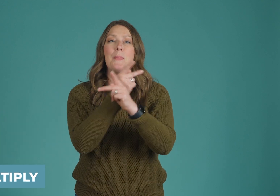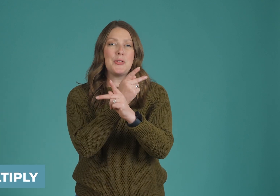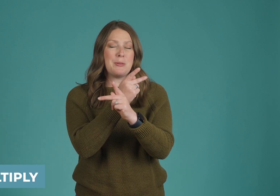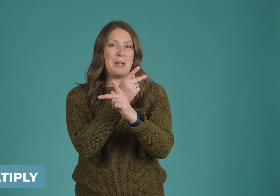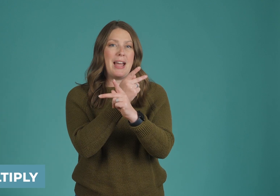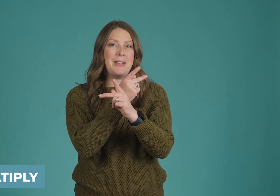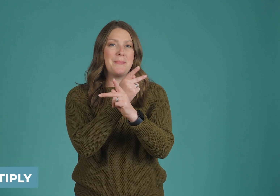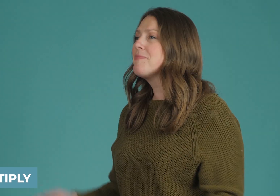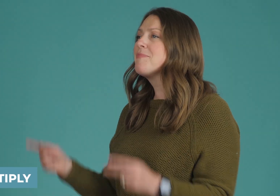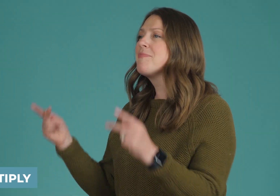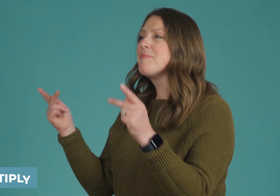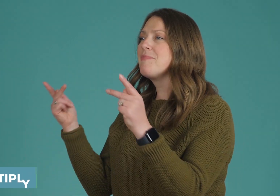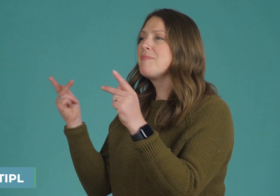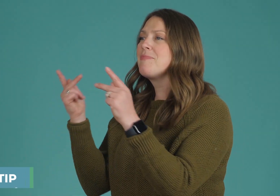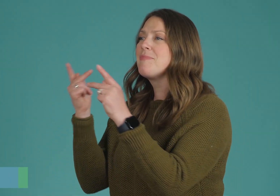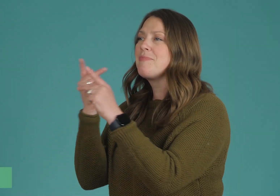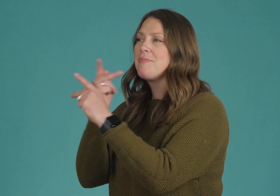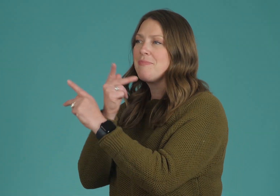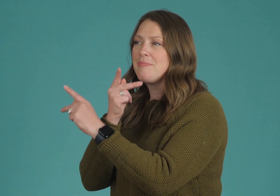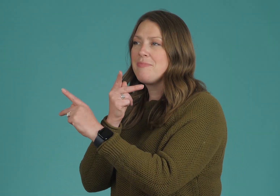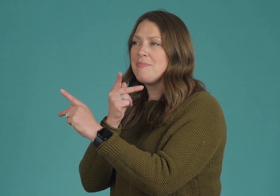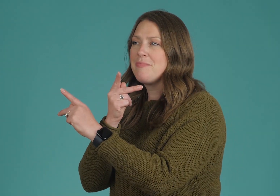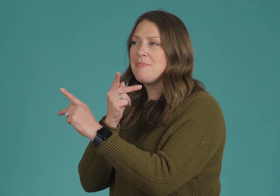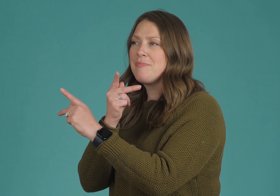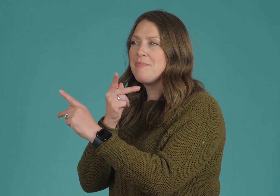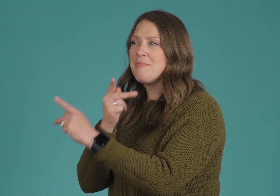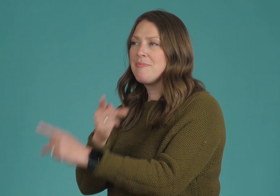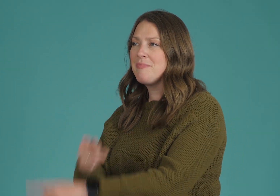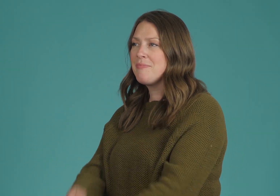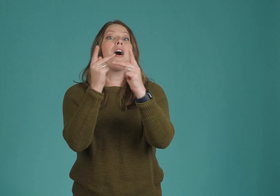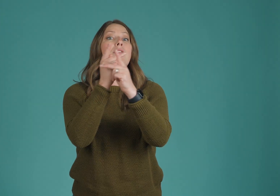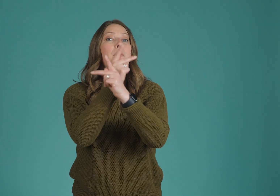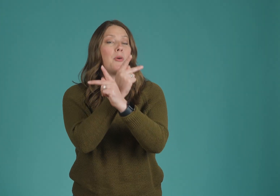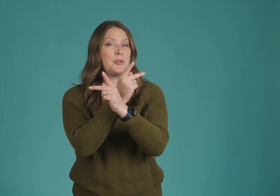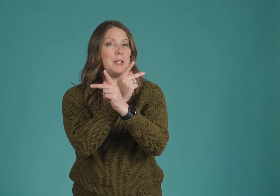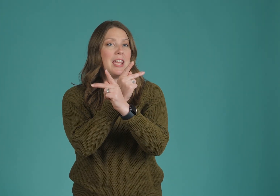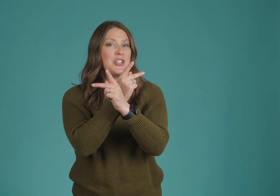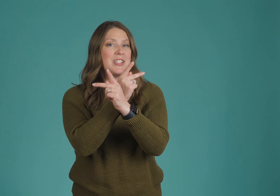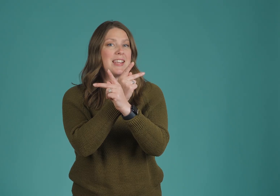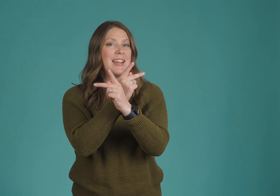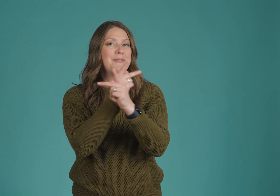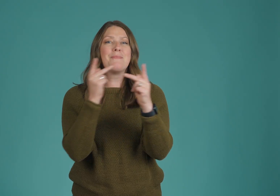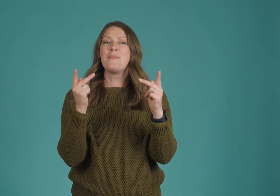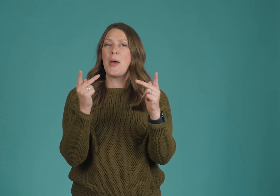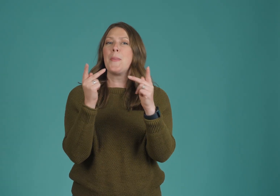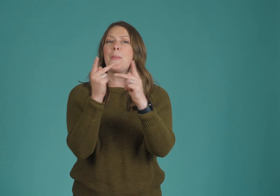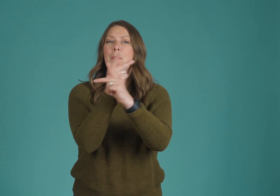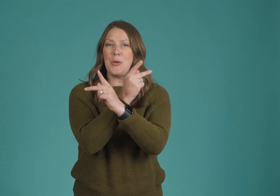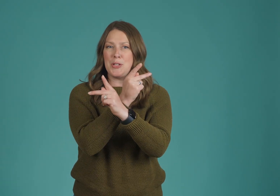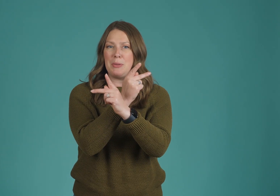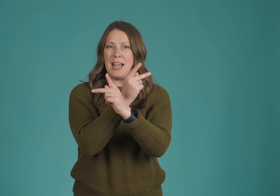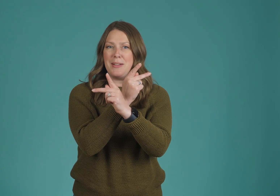Multiply. Your hands are making the symbol of the multiplication sign. Multiply.